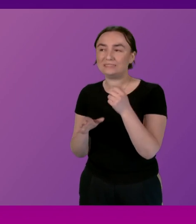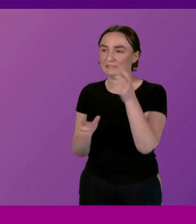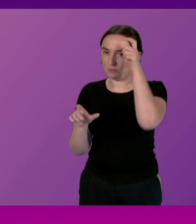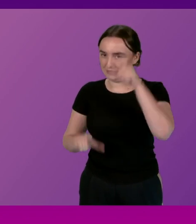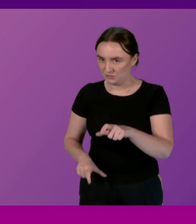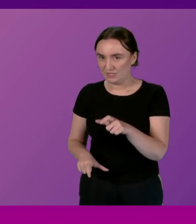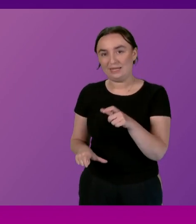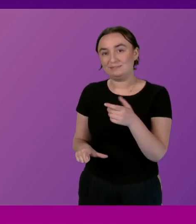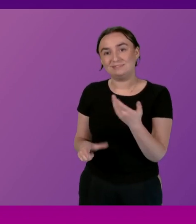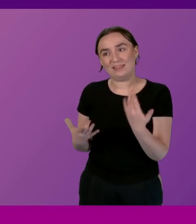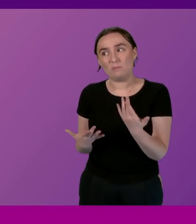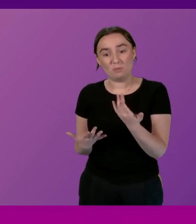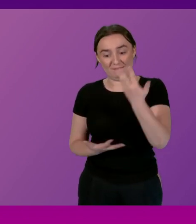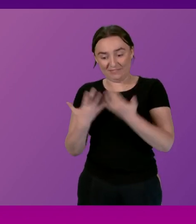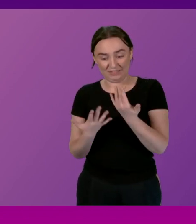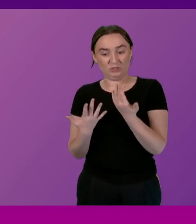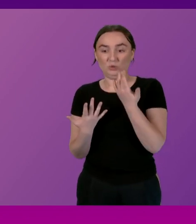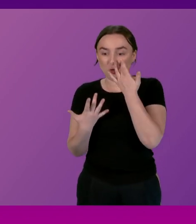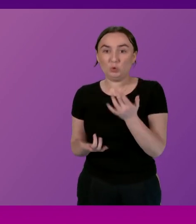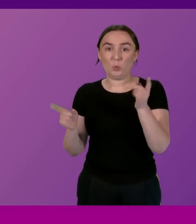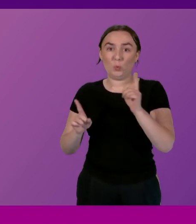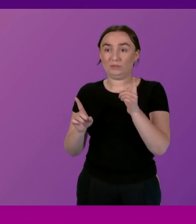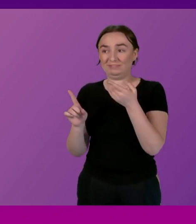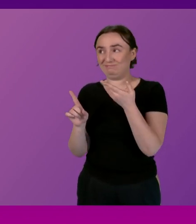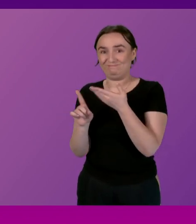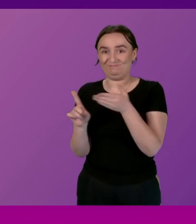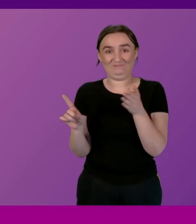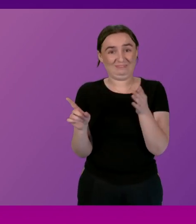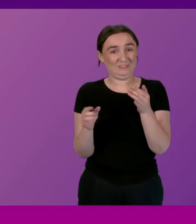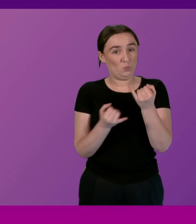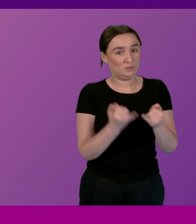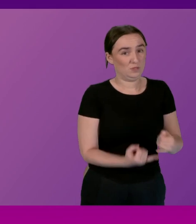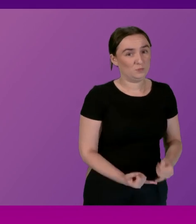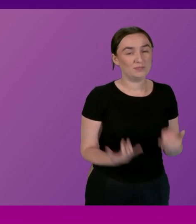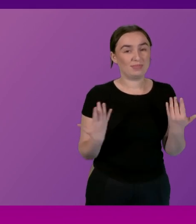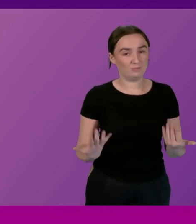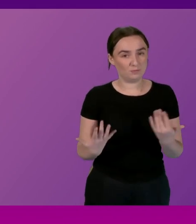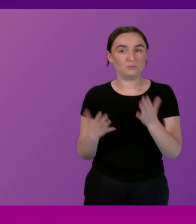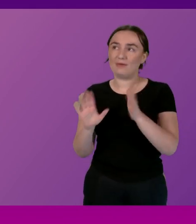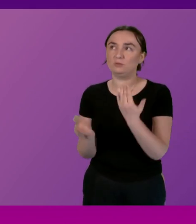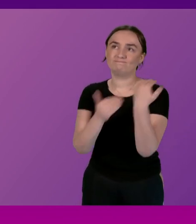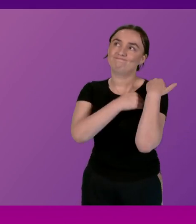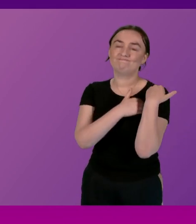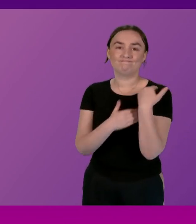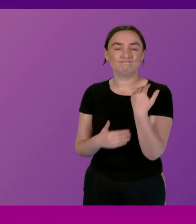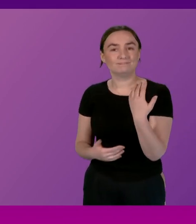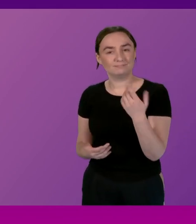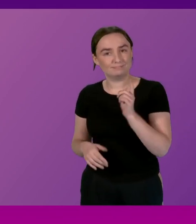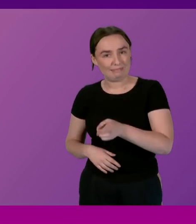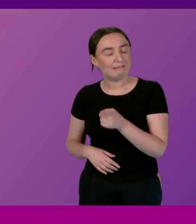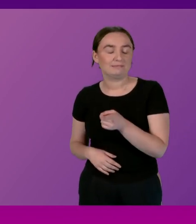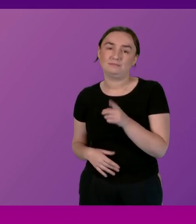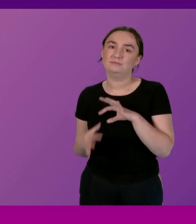moving in the wrong direction that's not acceptable we've got to take our share of the responsibility in that regard which we absolutely